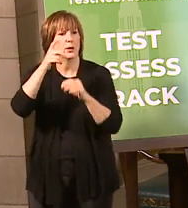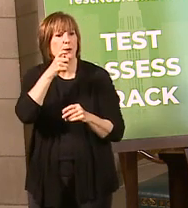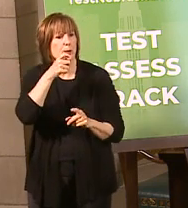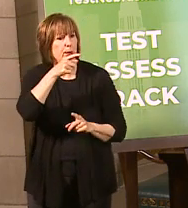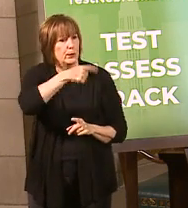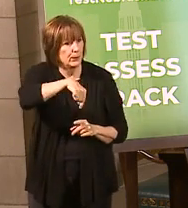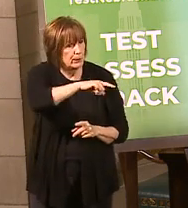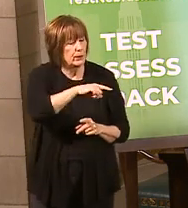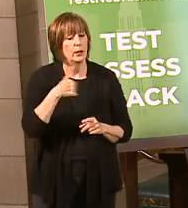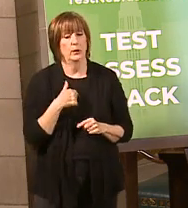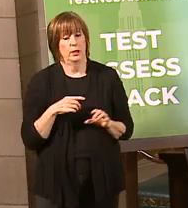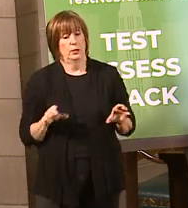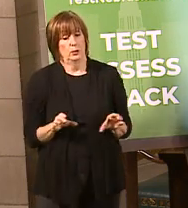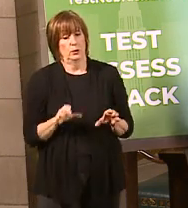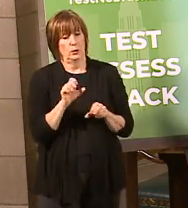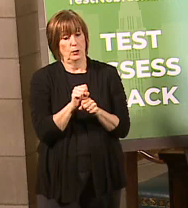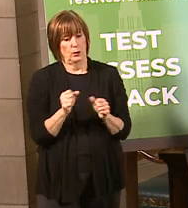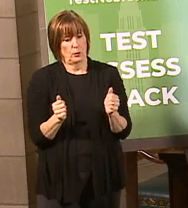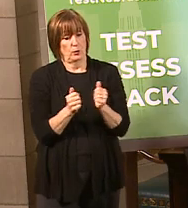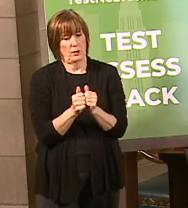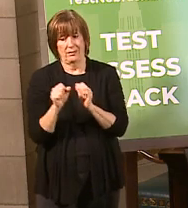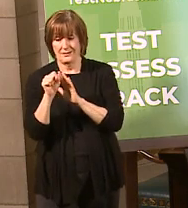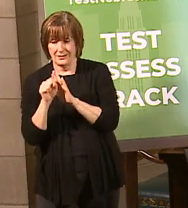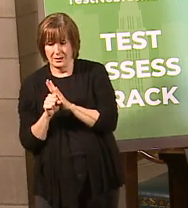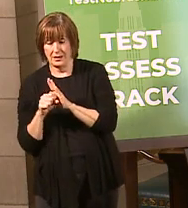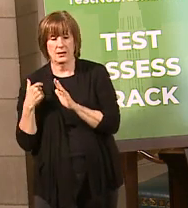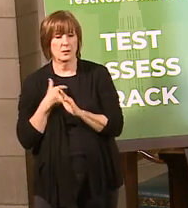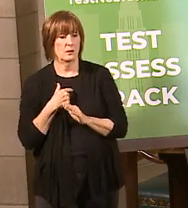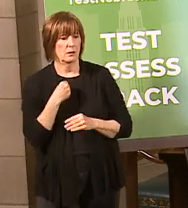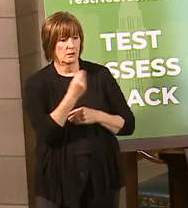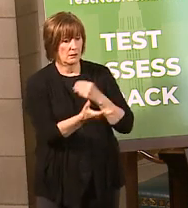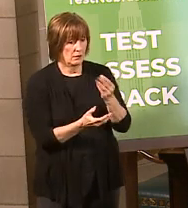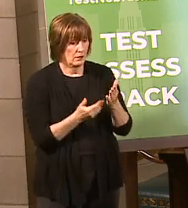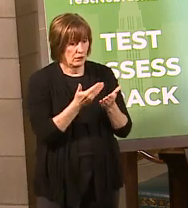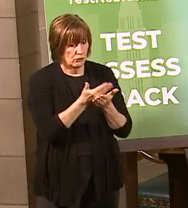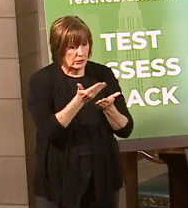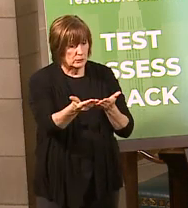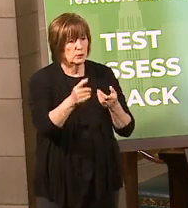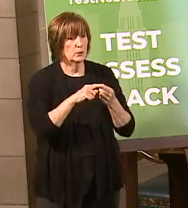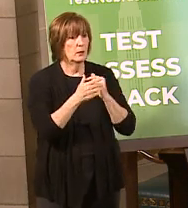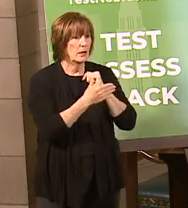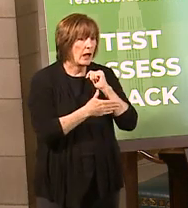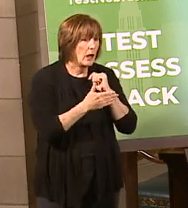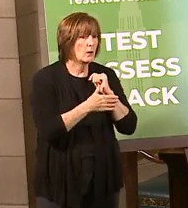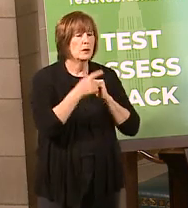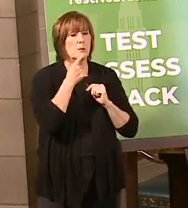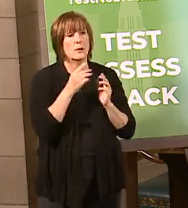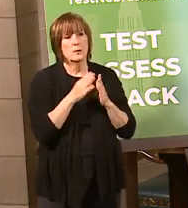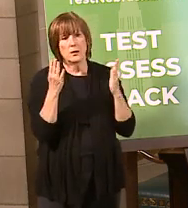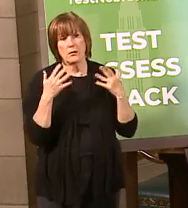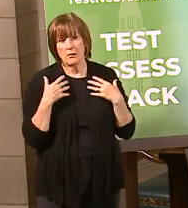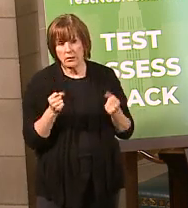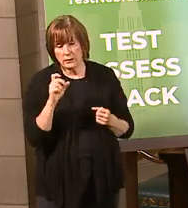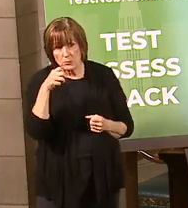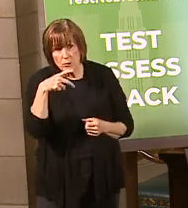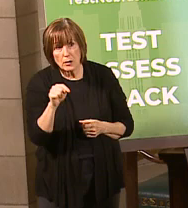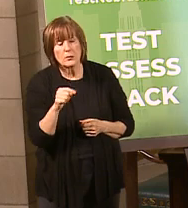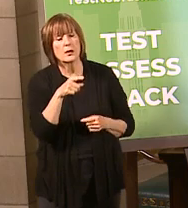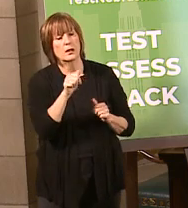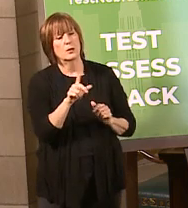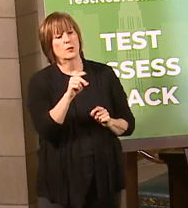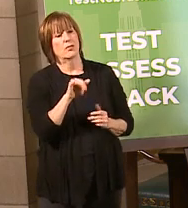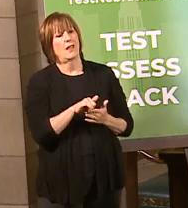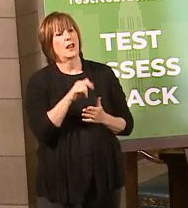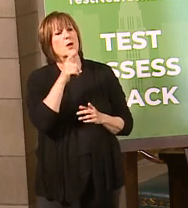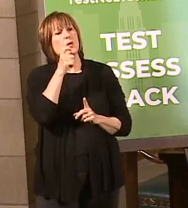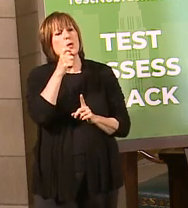then what we do working together from the state, we were supplying additional resources to the counties and their public health departments to be able to do that